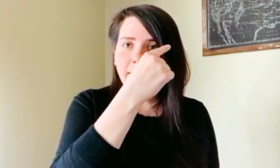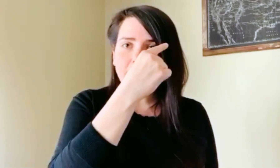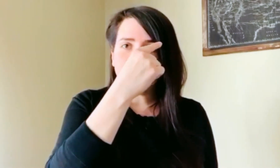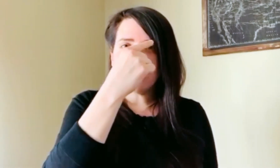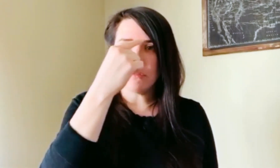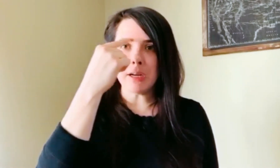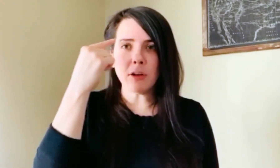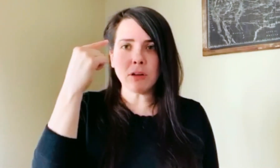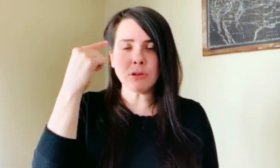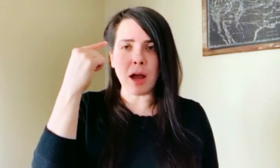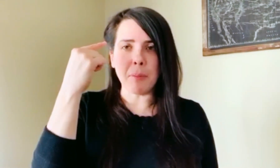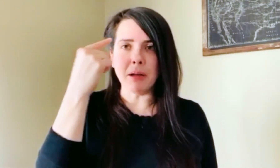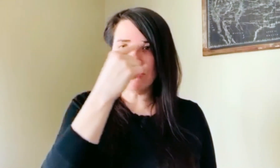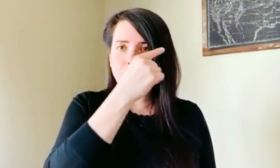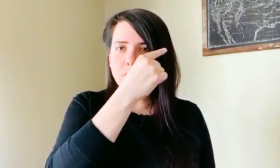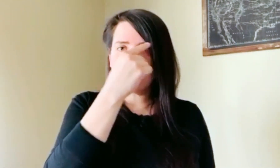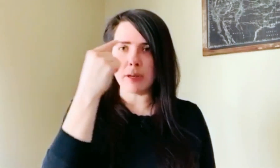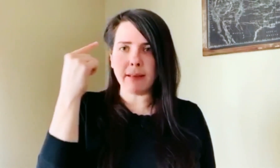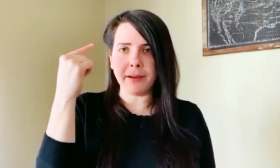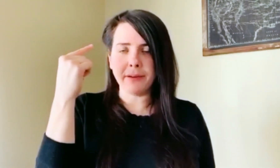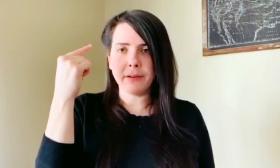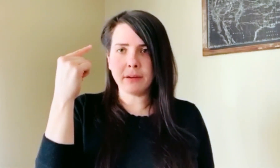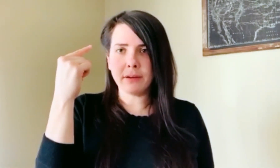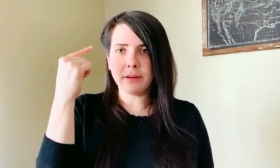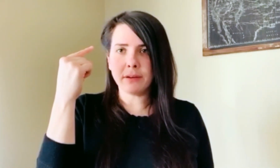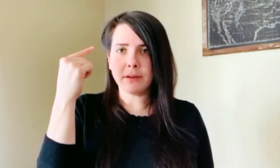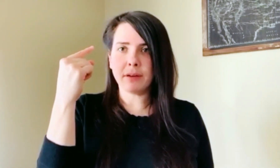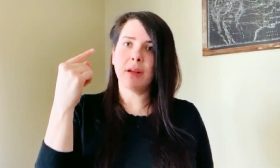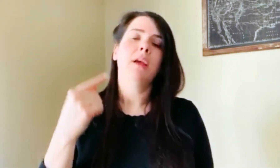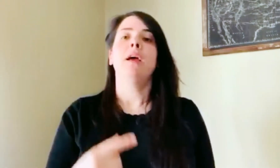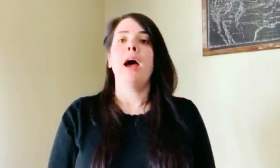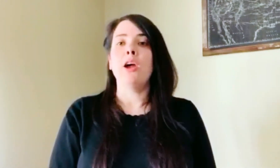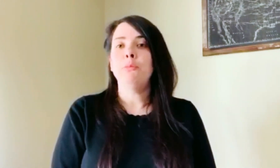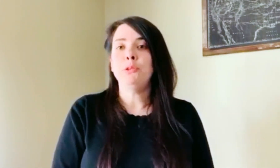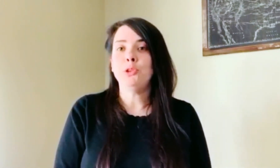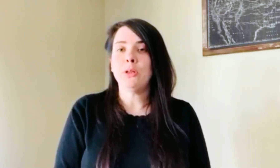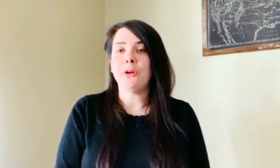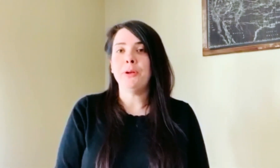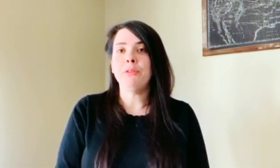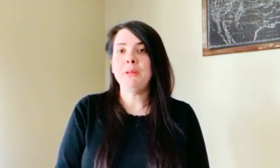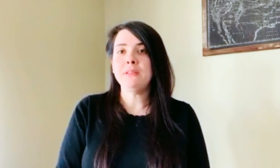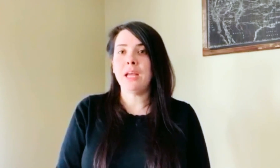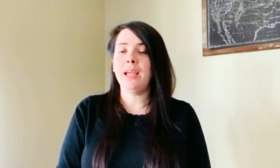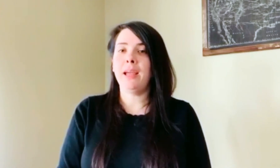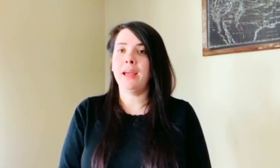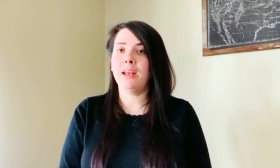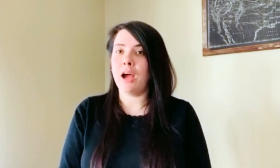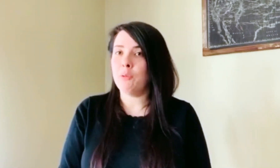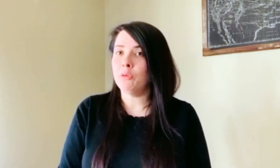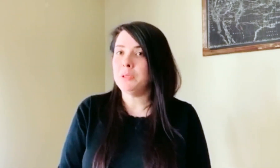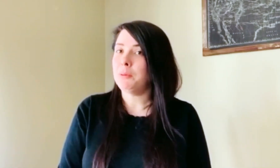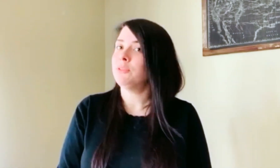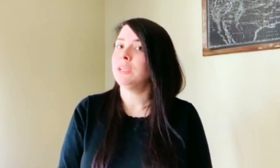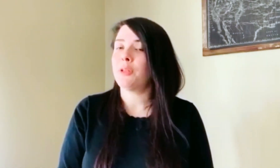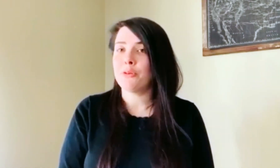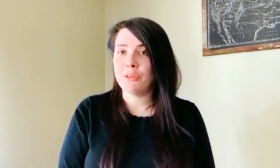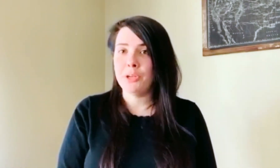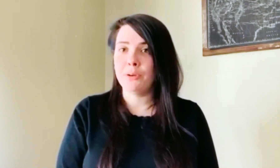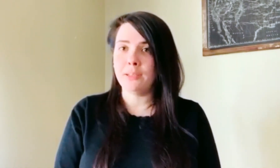right across your eyebrows. Straight line. I hope you enjoyed learning with me today and I will be posting another video next